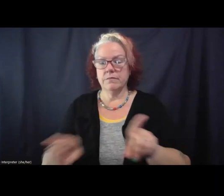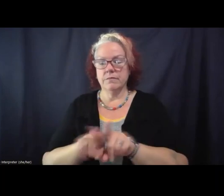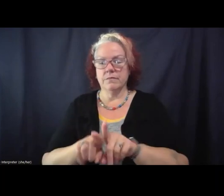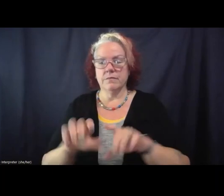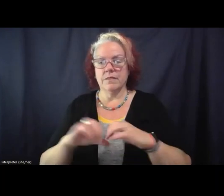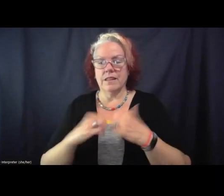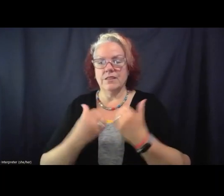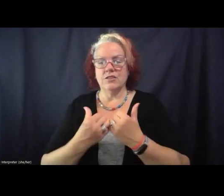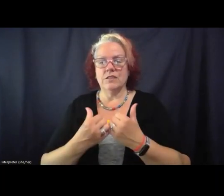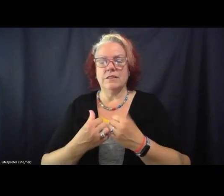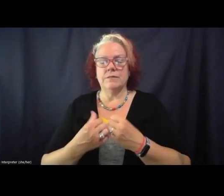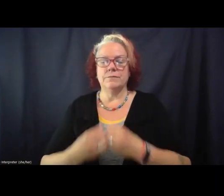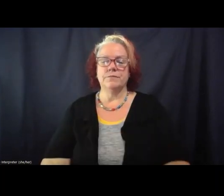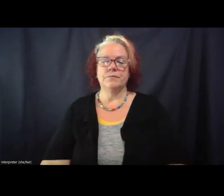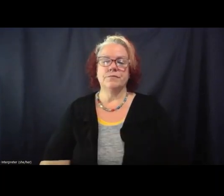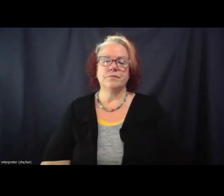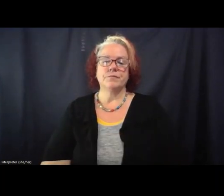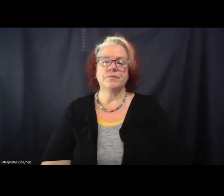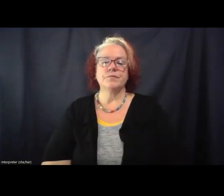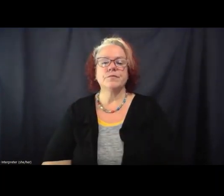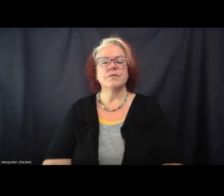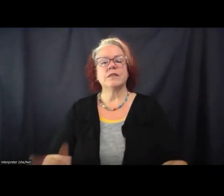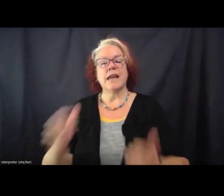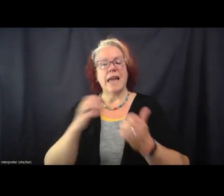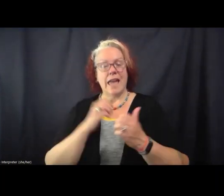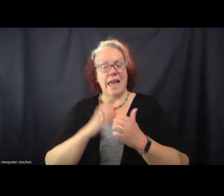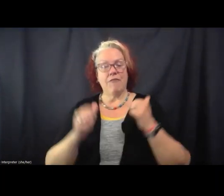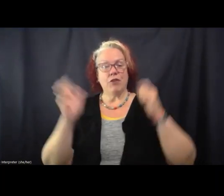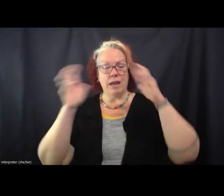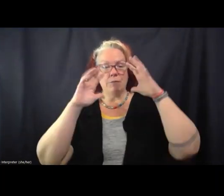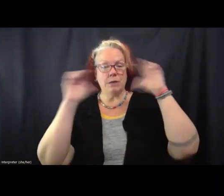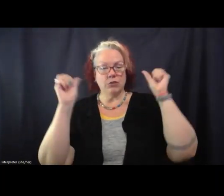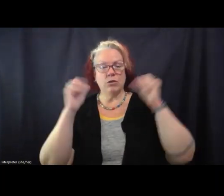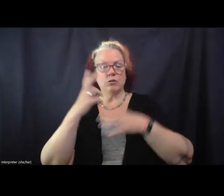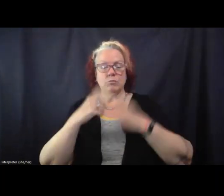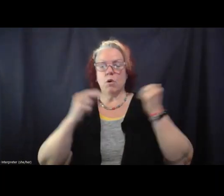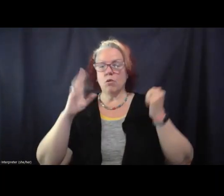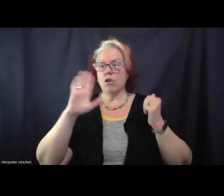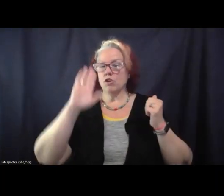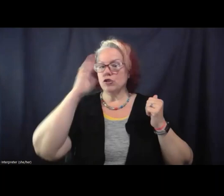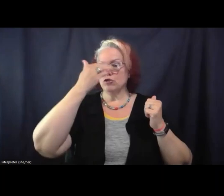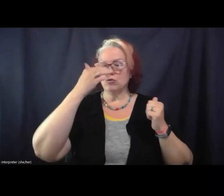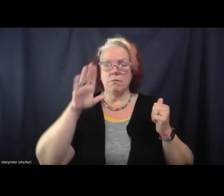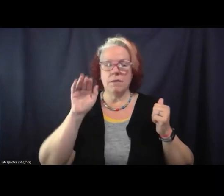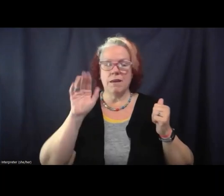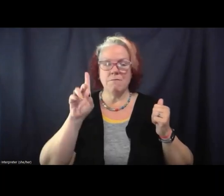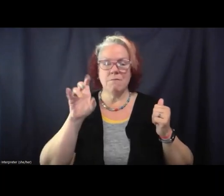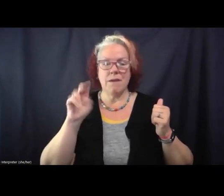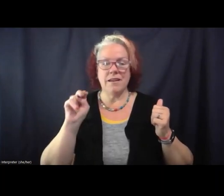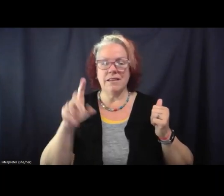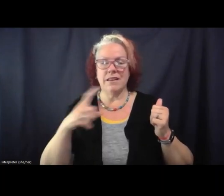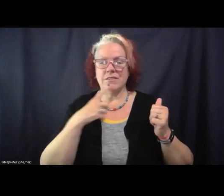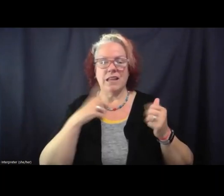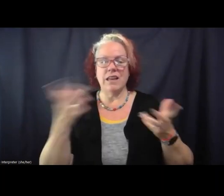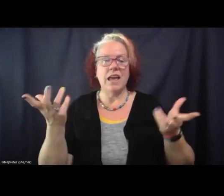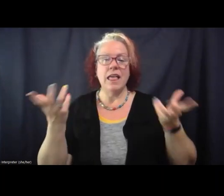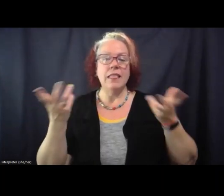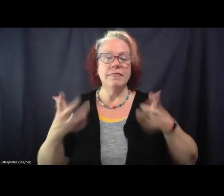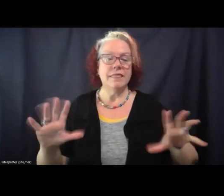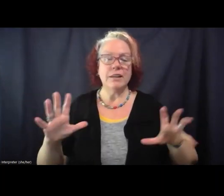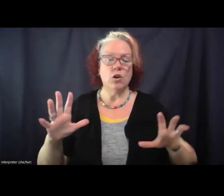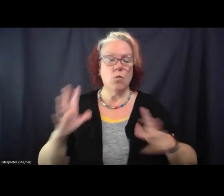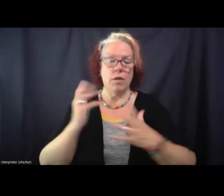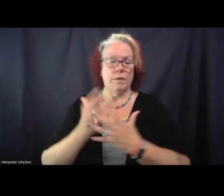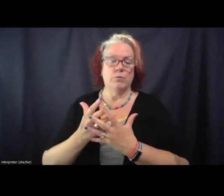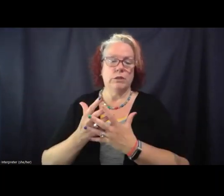concrete, every administration, both Trump and Biden administration since 2017 have said they don't want the prison, right?